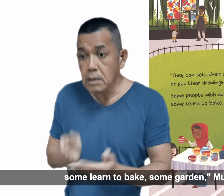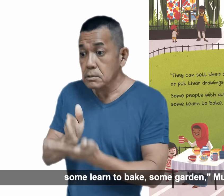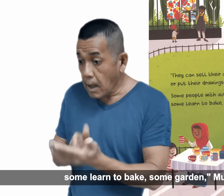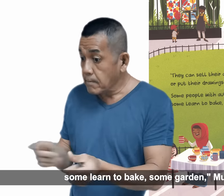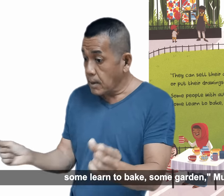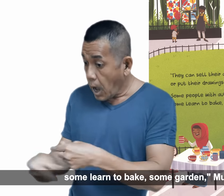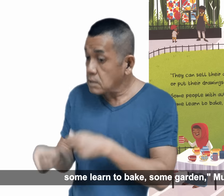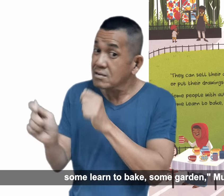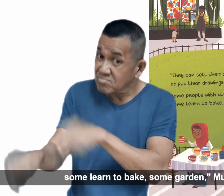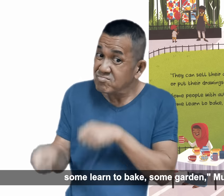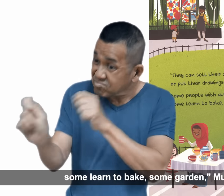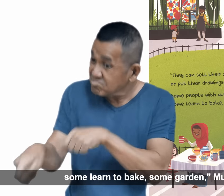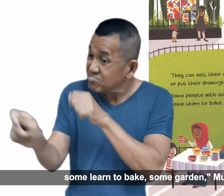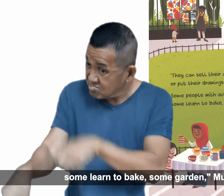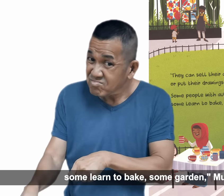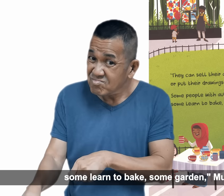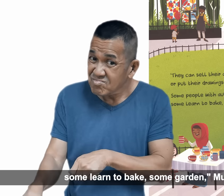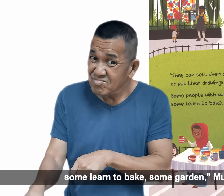garden, Mum says.